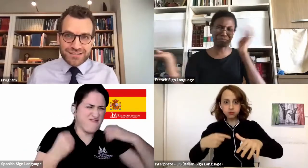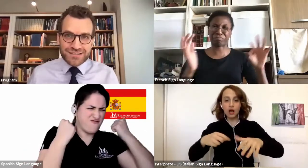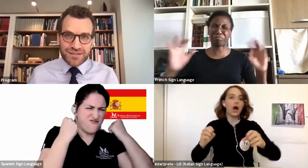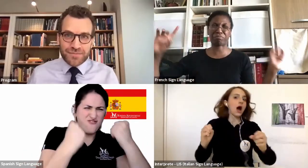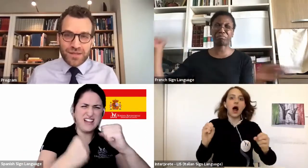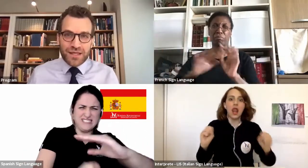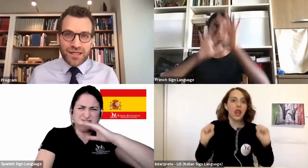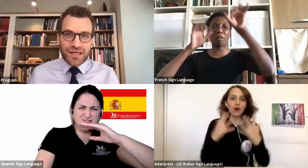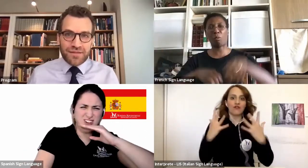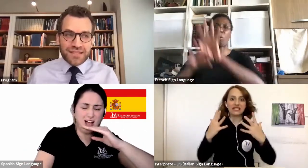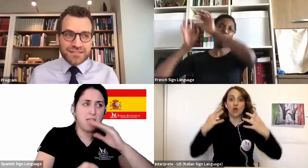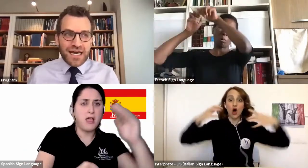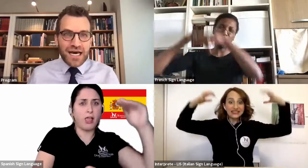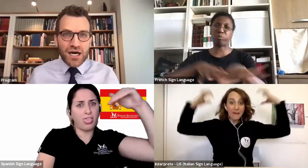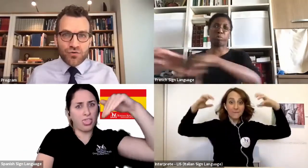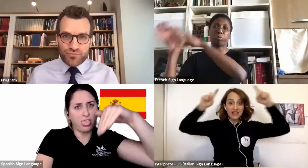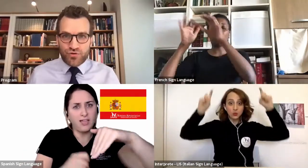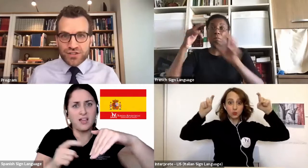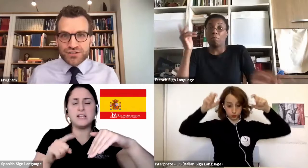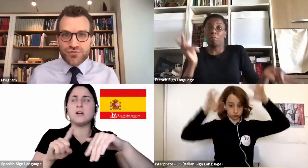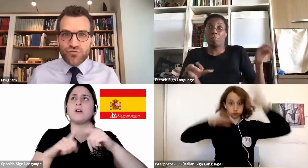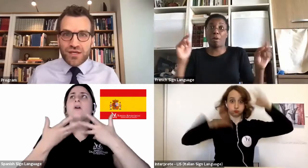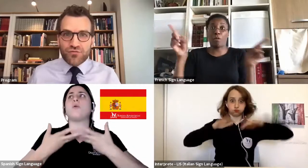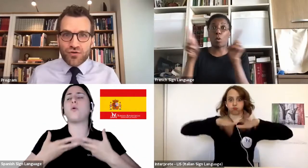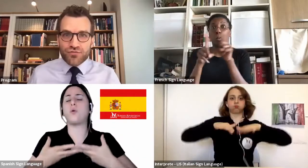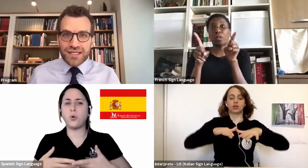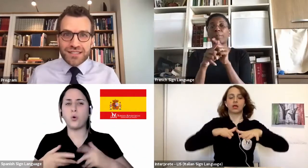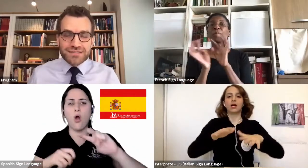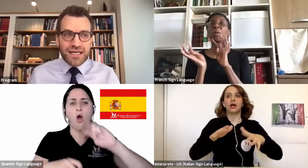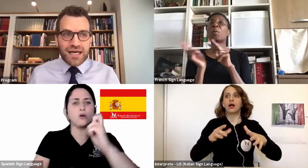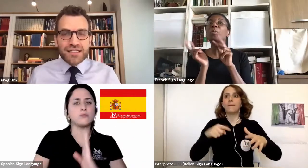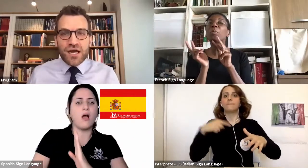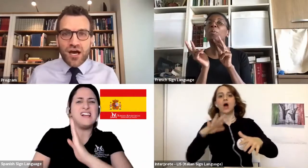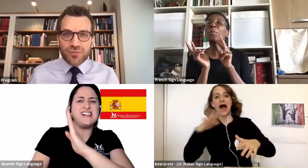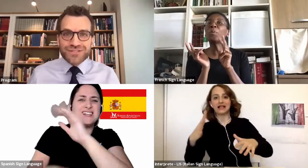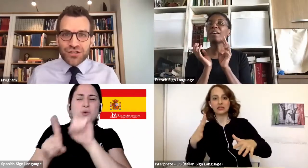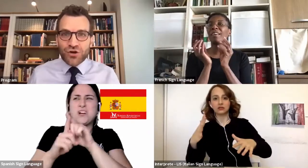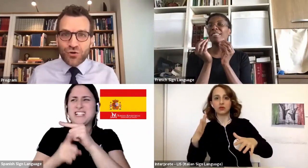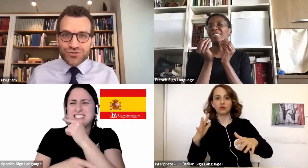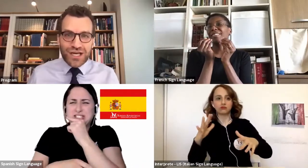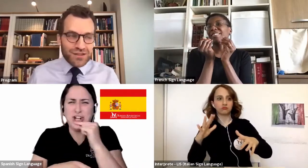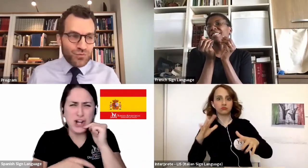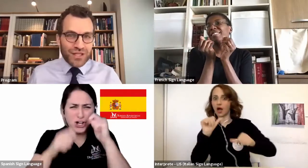breeze. And that's how the process of grief often is. And it comes and goes like the weather